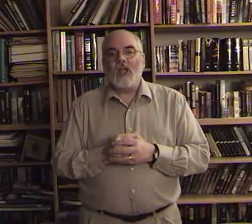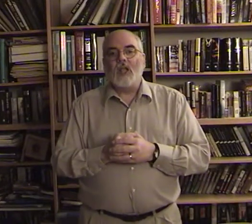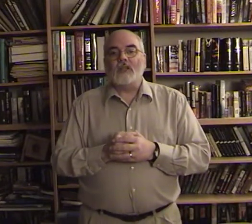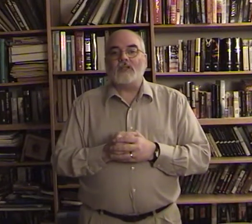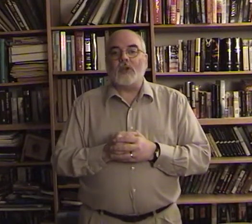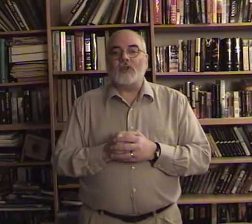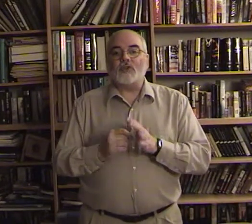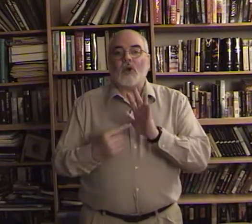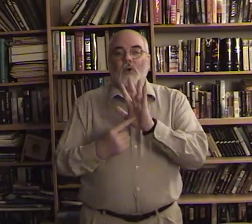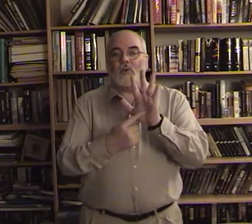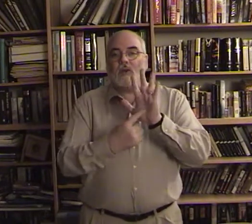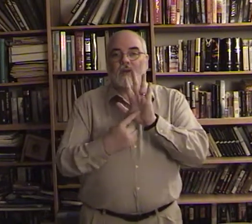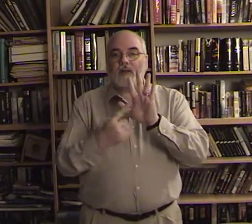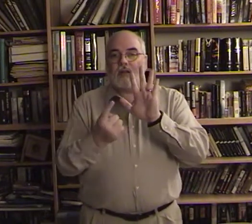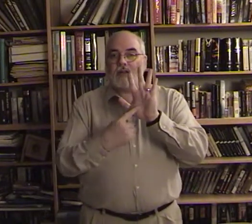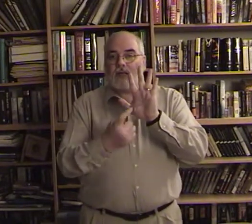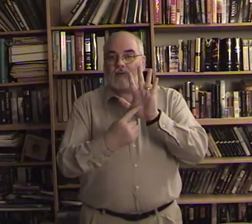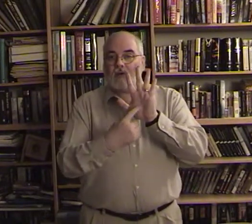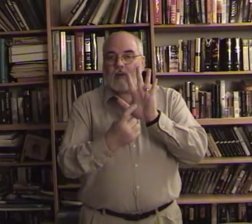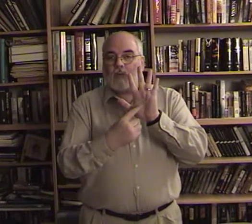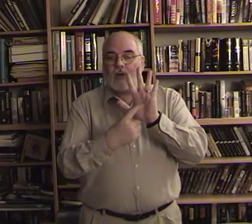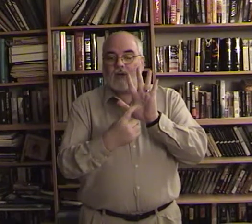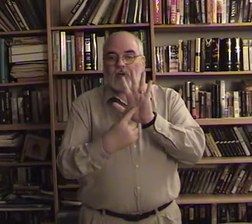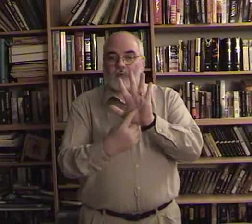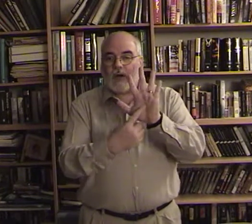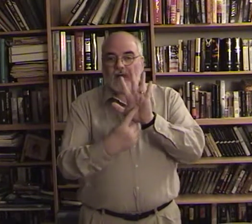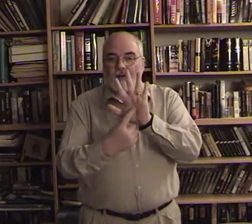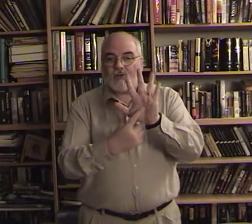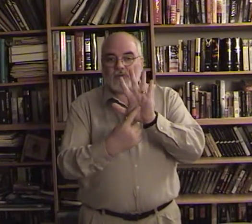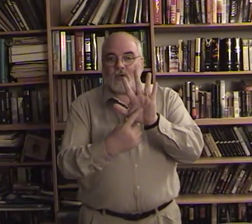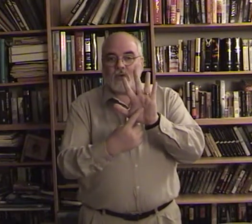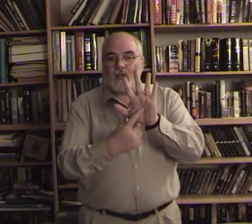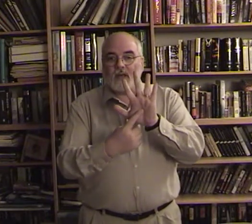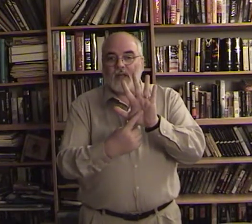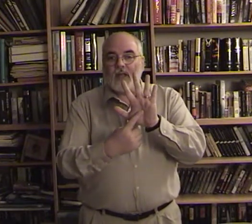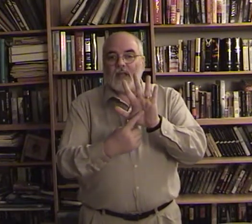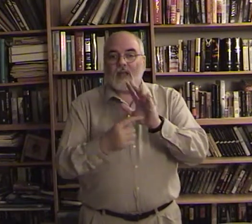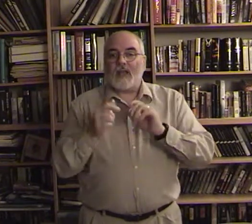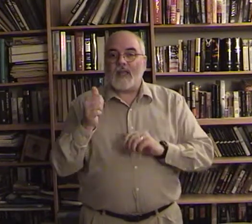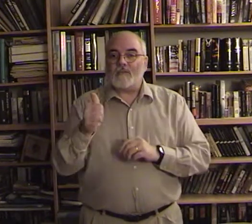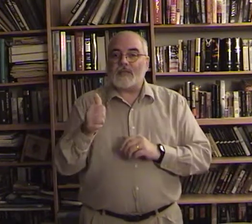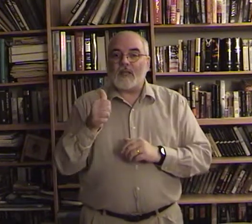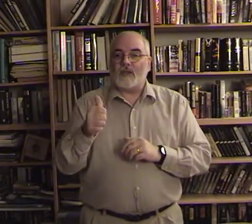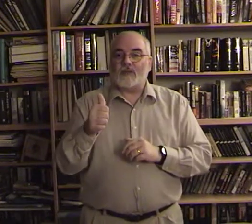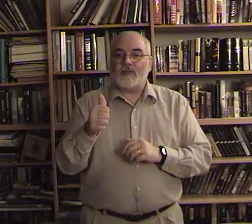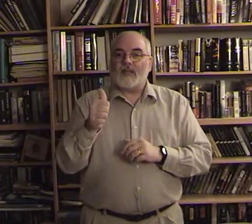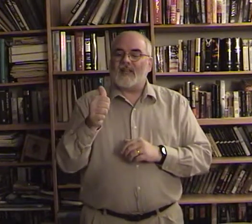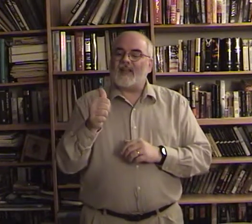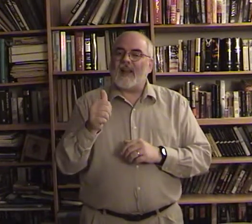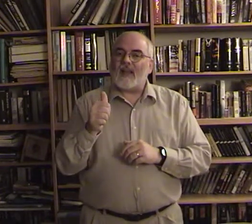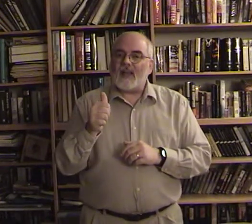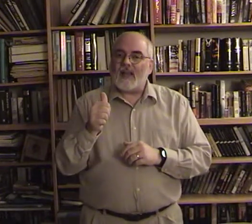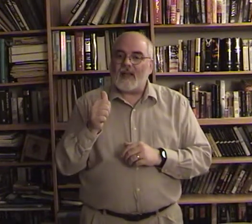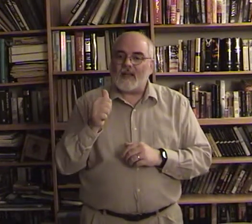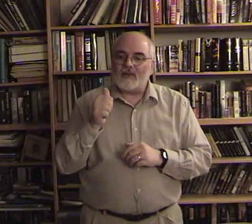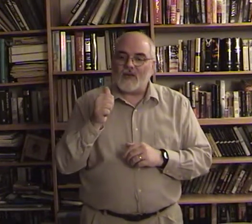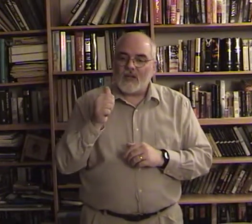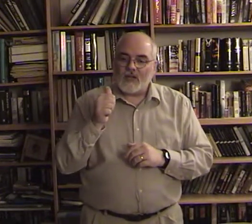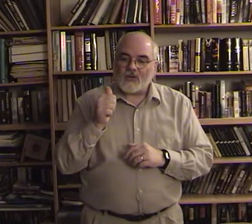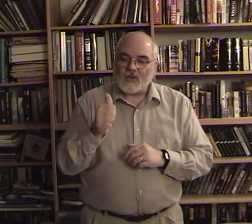so he showed like i'm pointing to you right here showed himself it's an a hand just